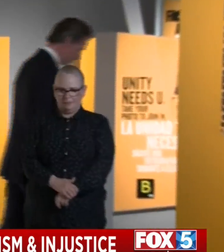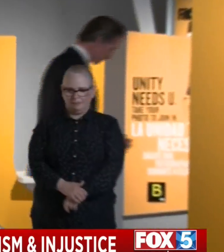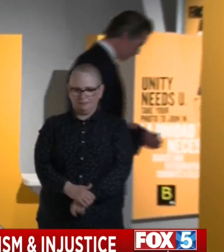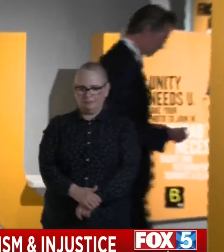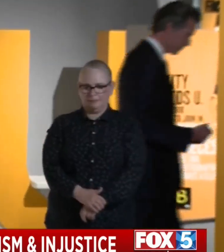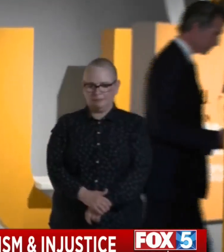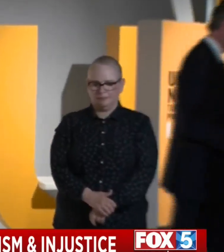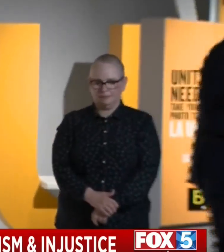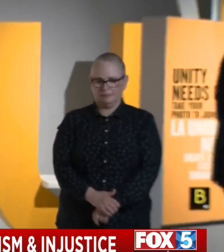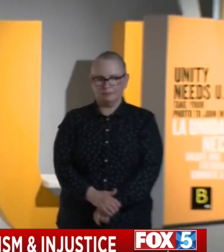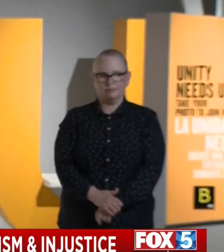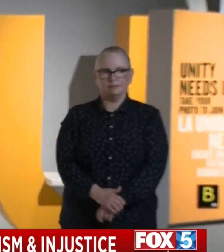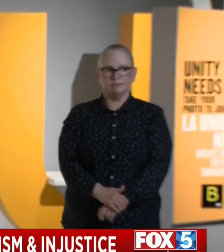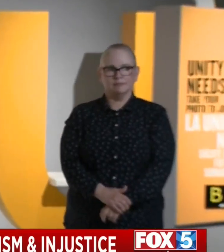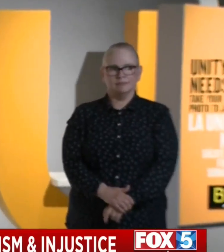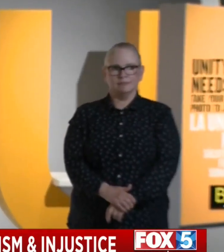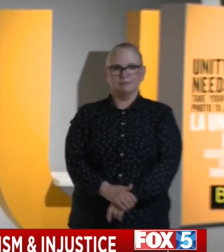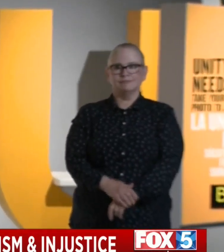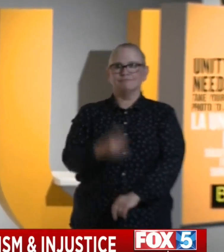Thank you, Governor.